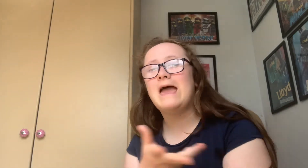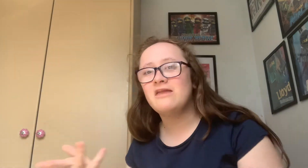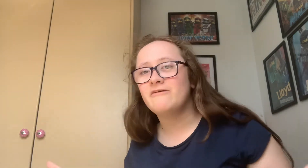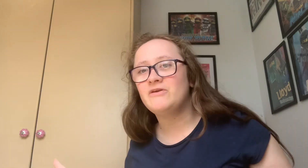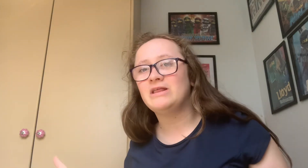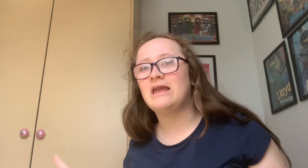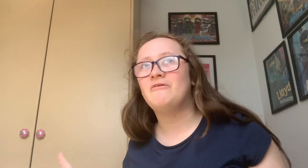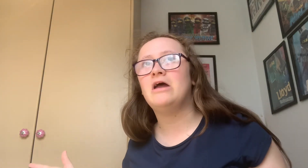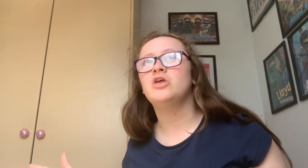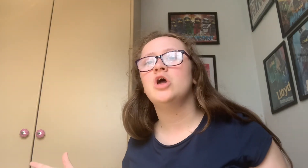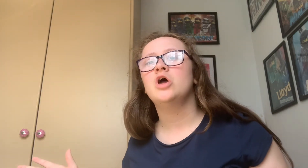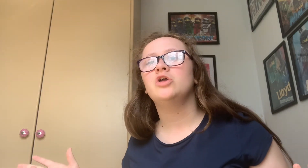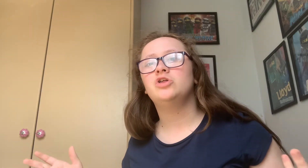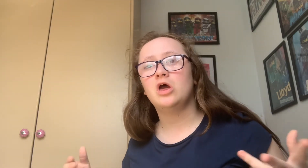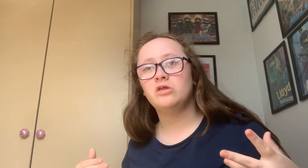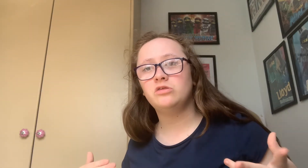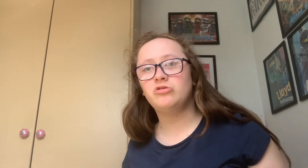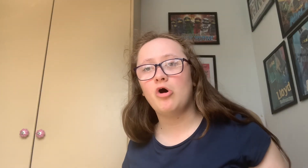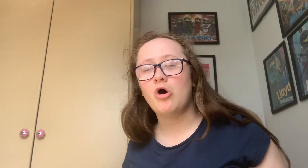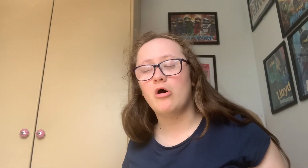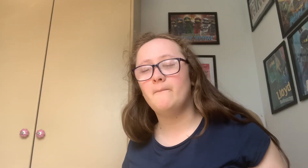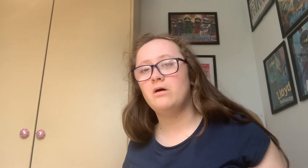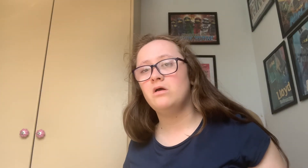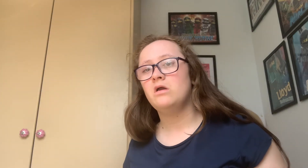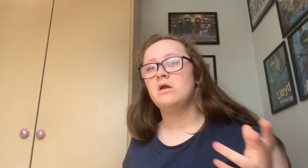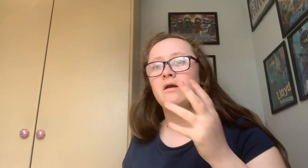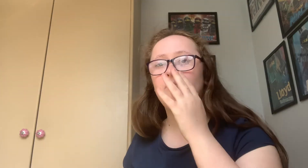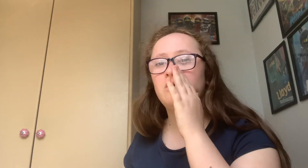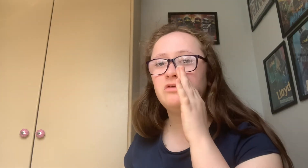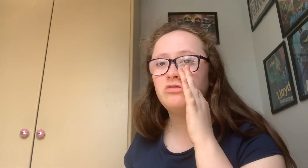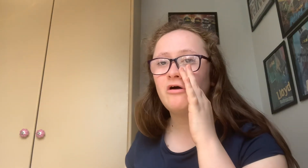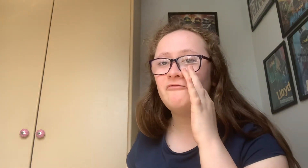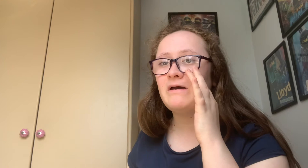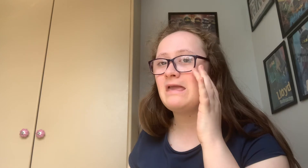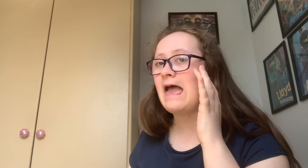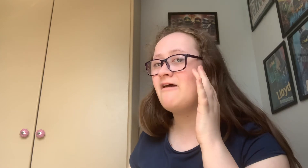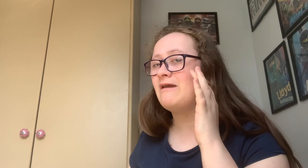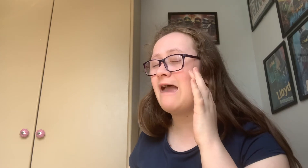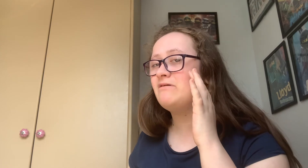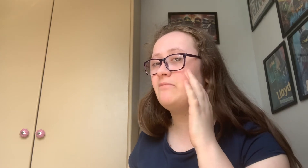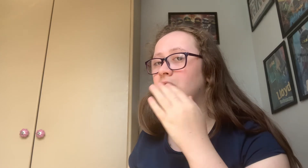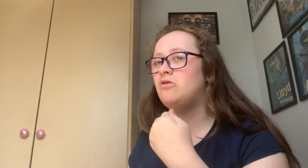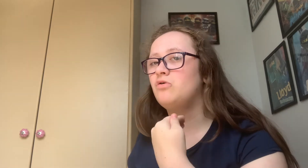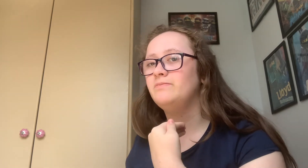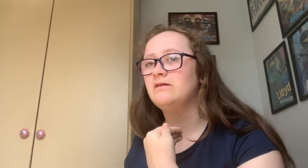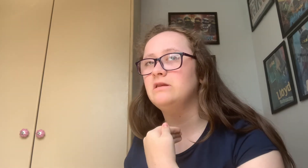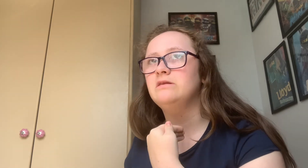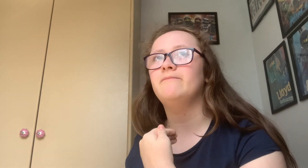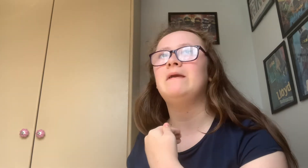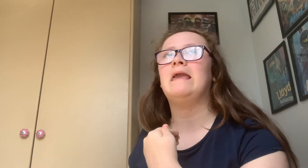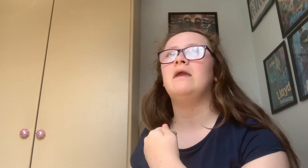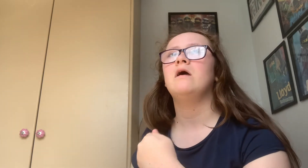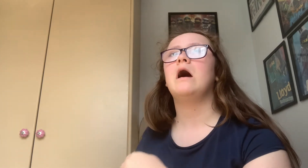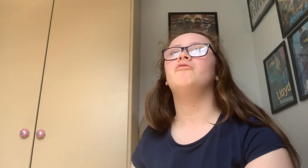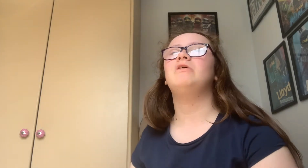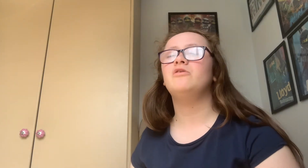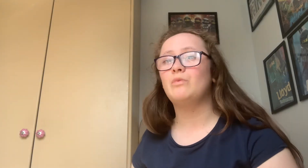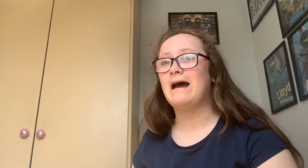anything like that Just stop Because it's not fair to everybody not especially to me. I'll tell you why